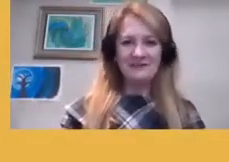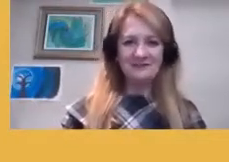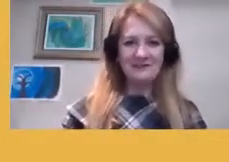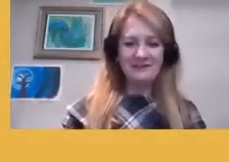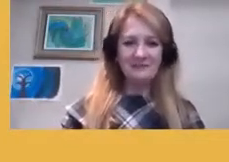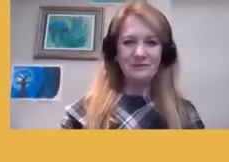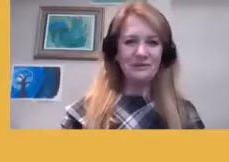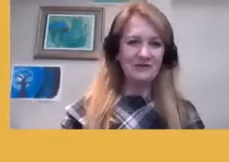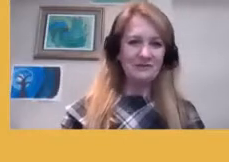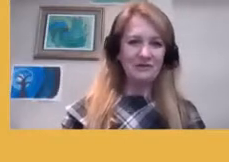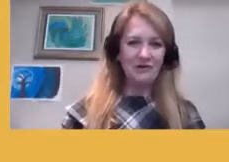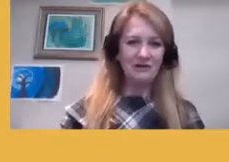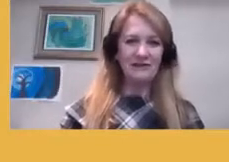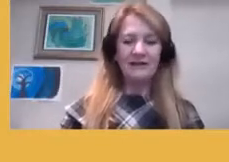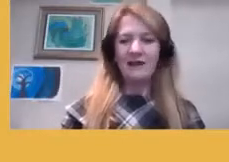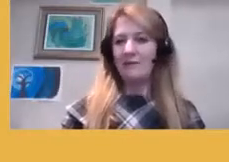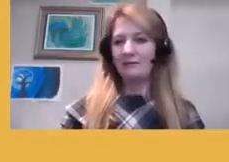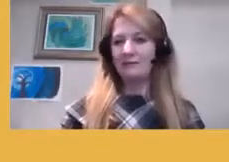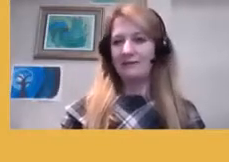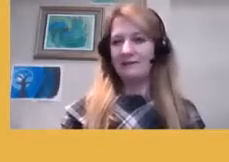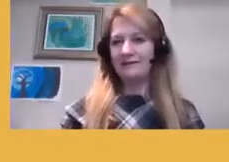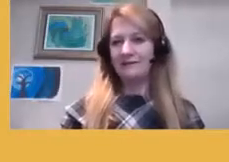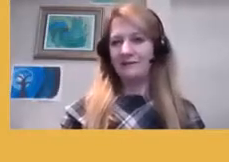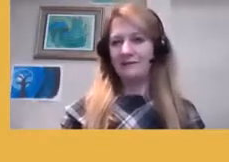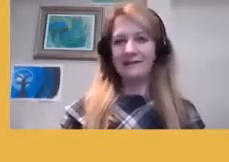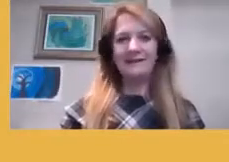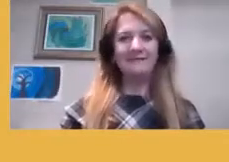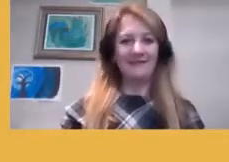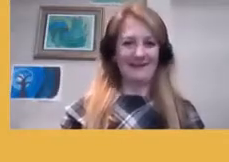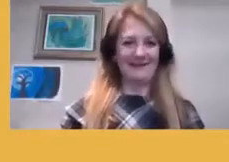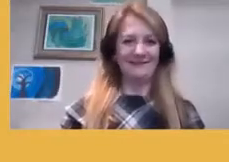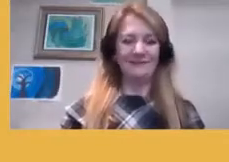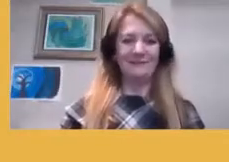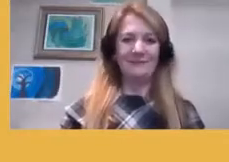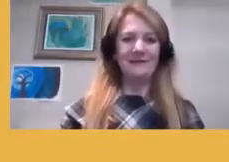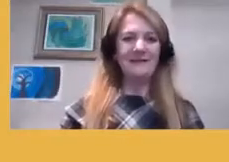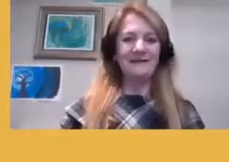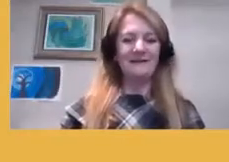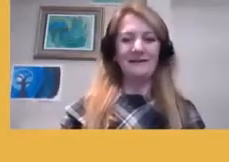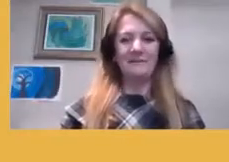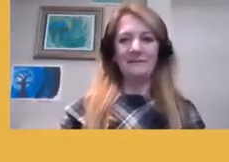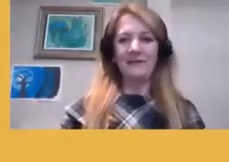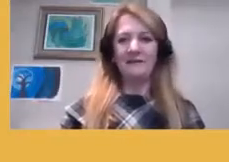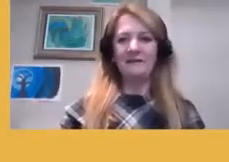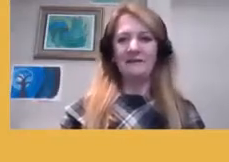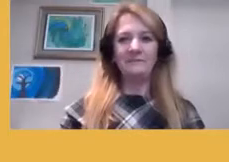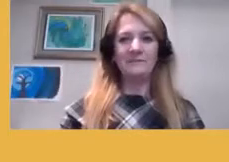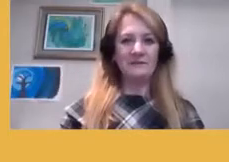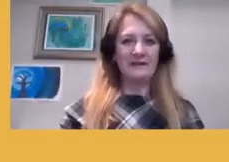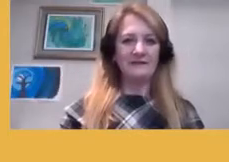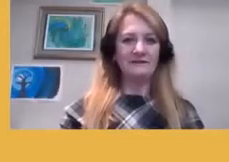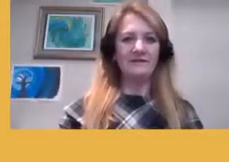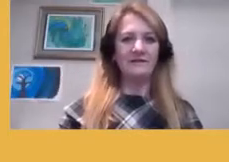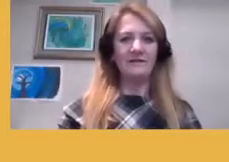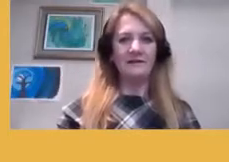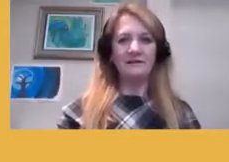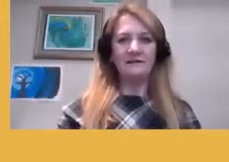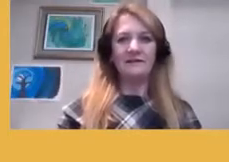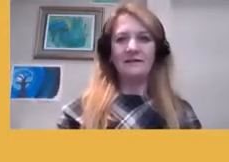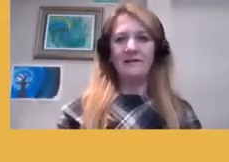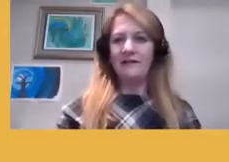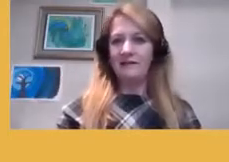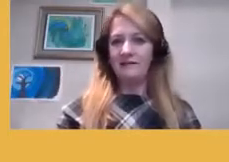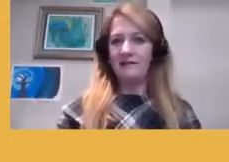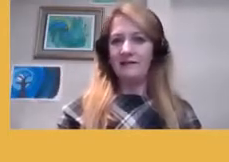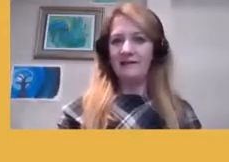opportunity for them to share and talk about sort of the lay of the land, so to speak, and their perspective on